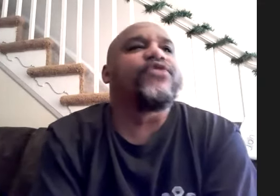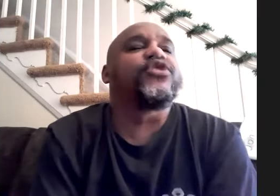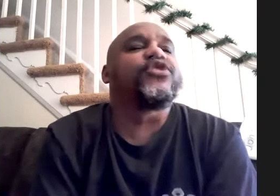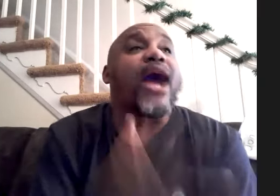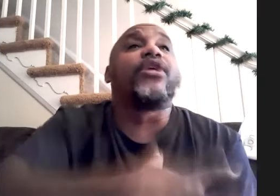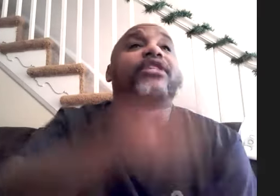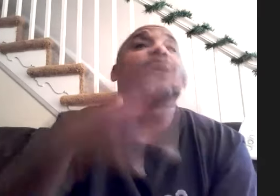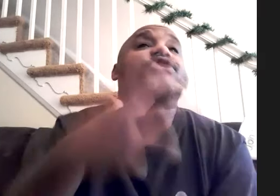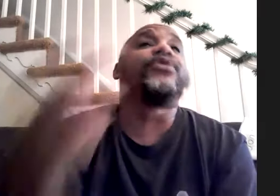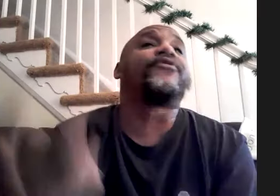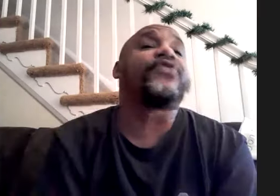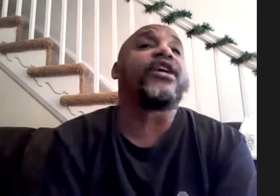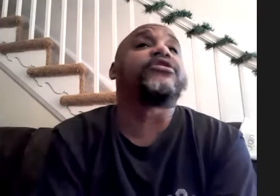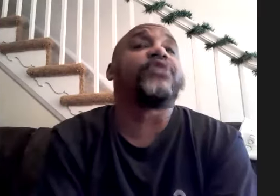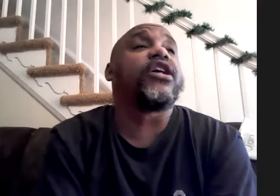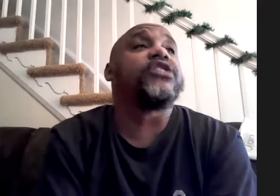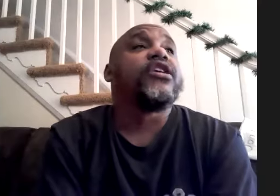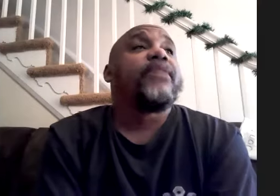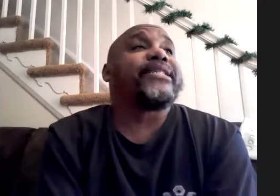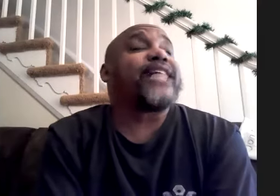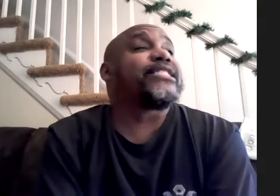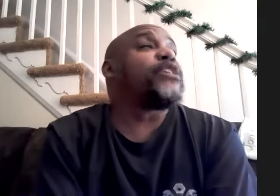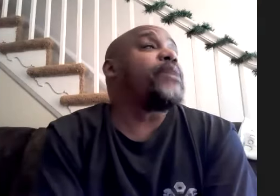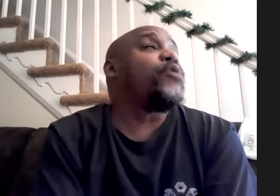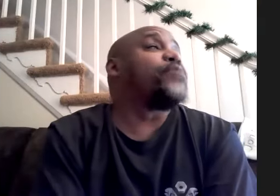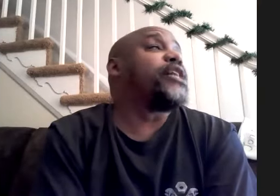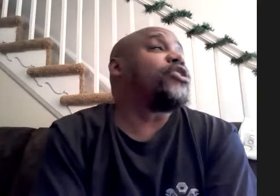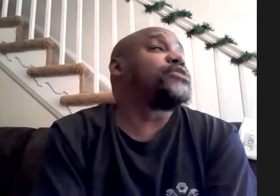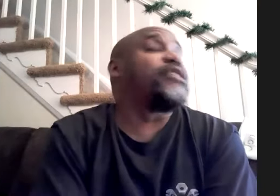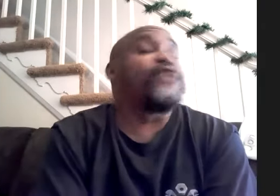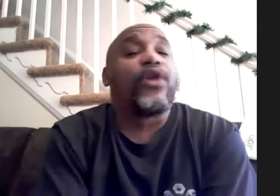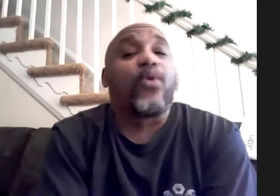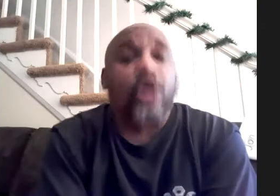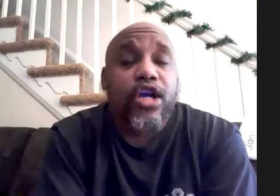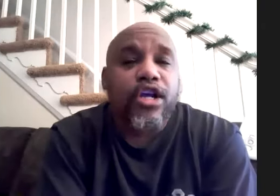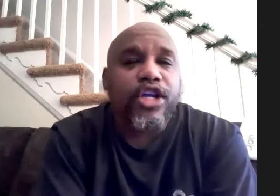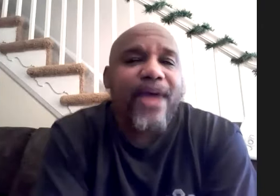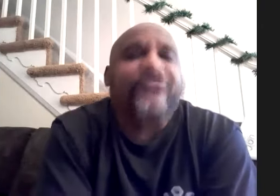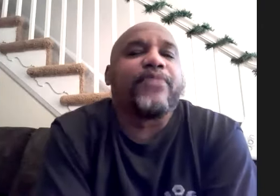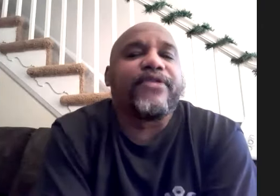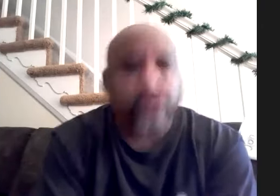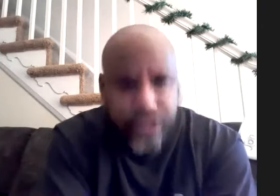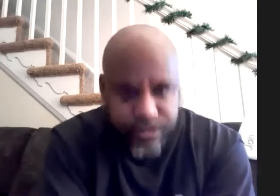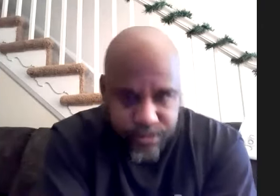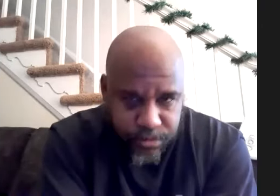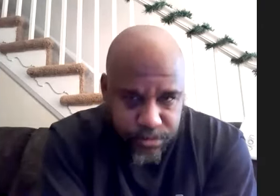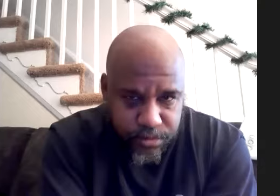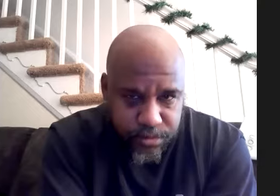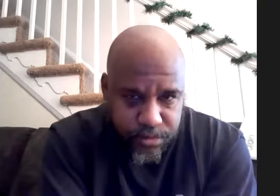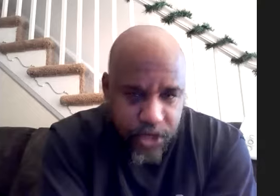reasons why i wanted to be able to do different things because my dad said to me in point playing terms said if you want to work you have to be diverse you